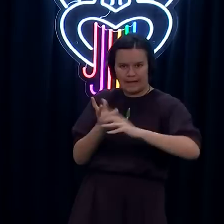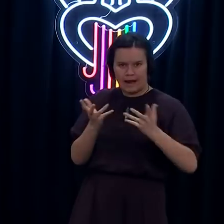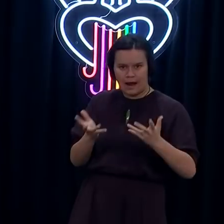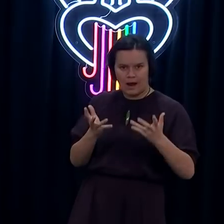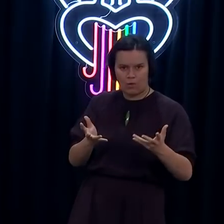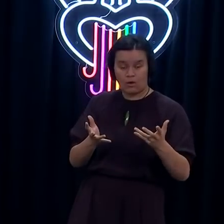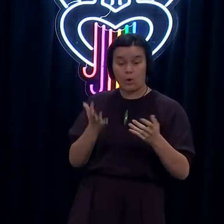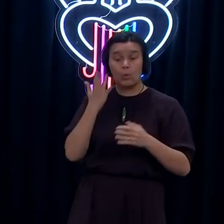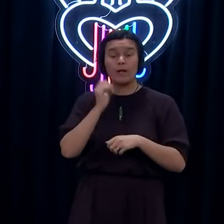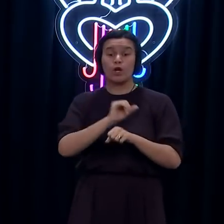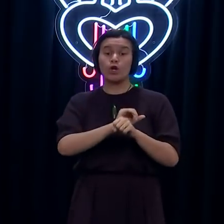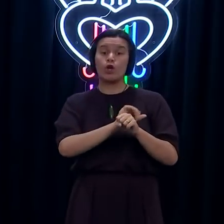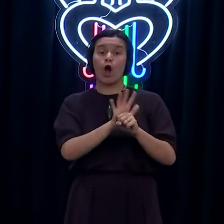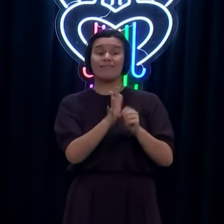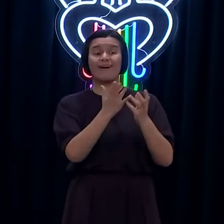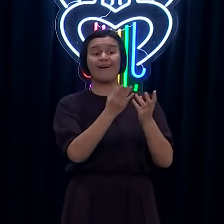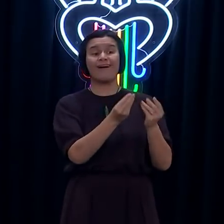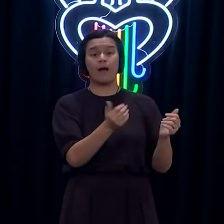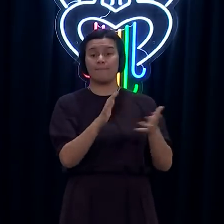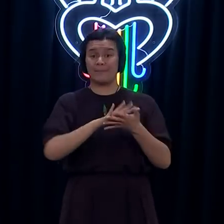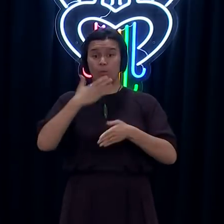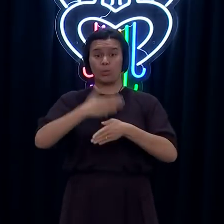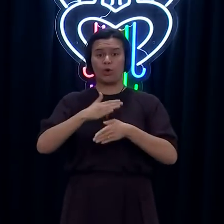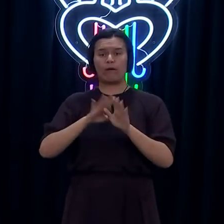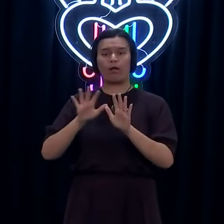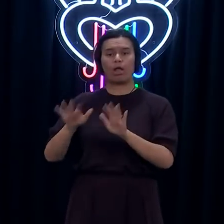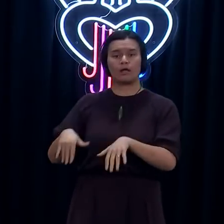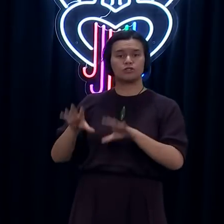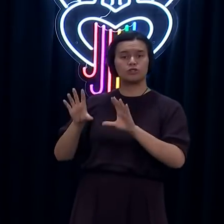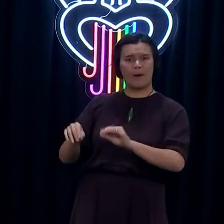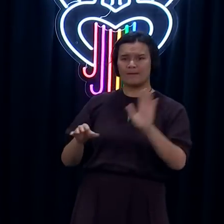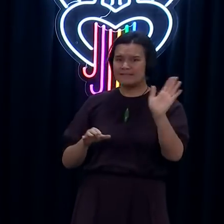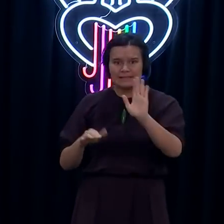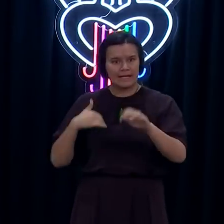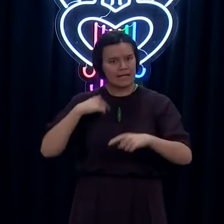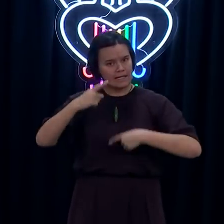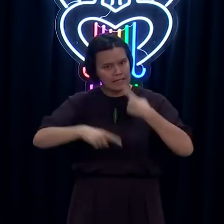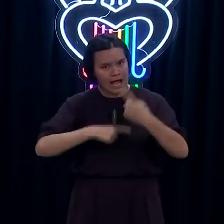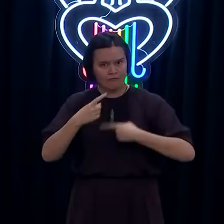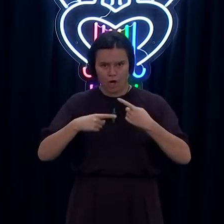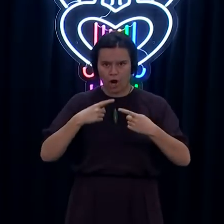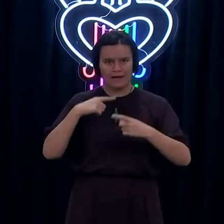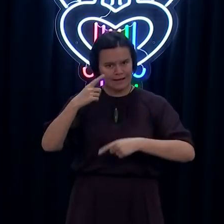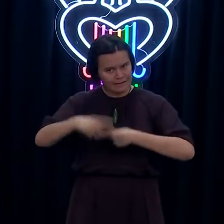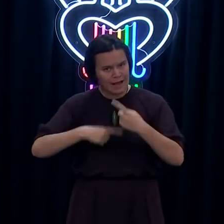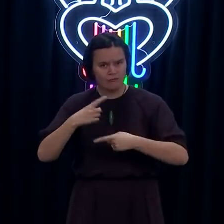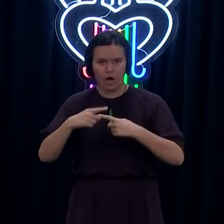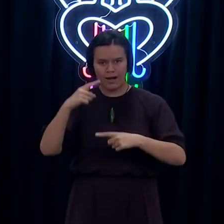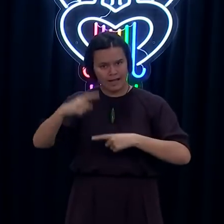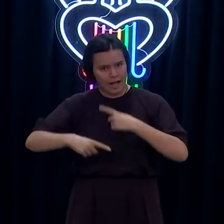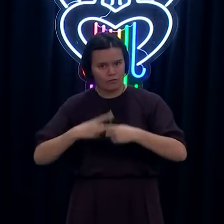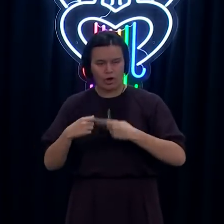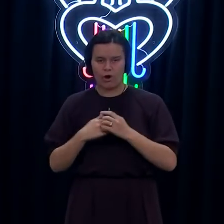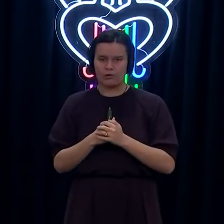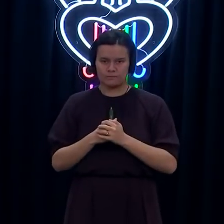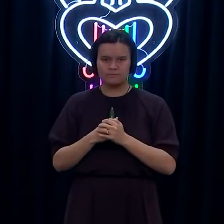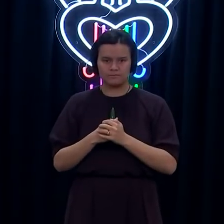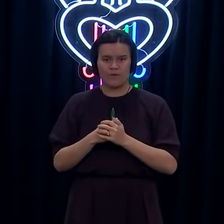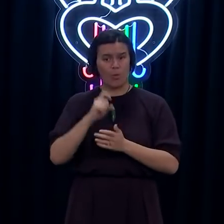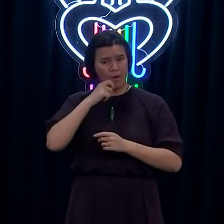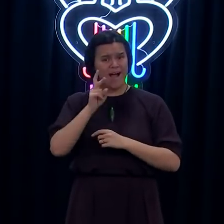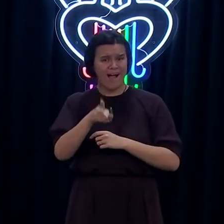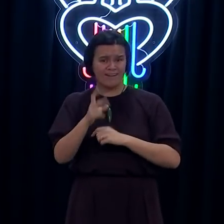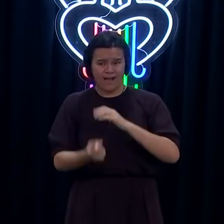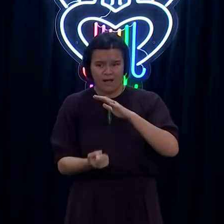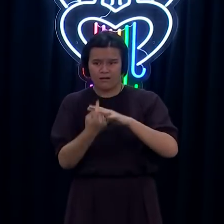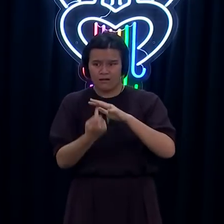work. COVID is not the first challenge of this nature we have faced, and it won't be the last. We need to ensure we are in a continual